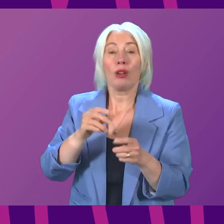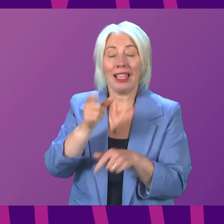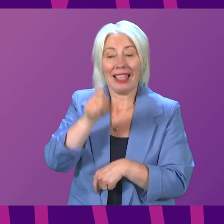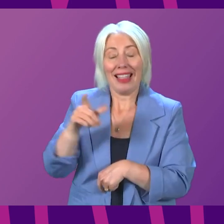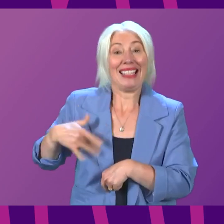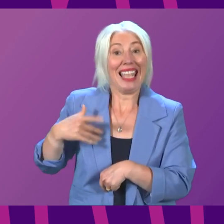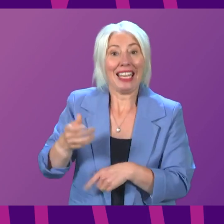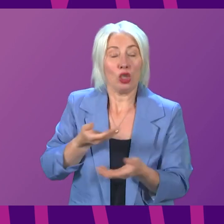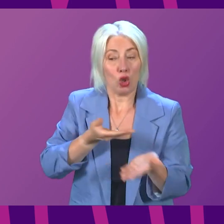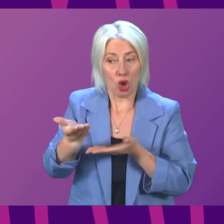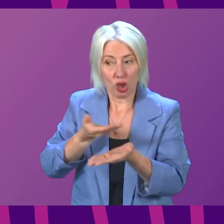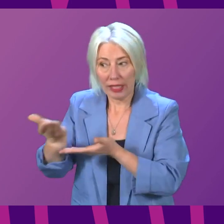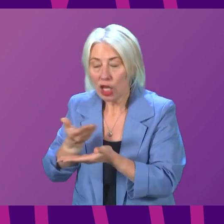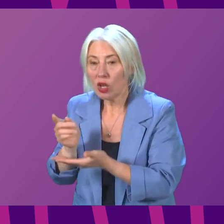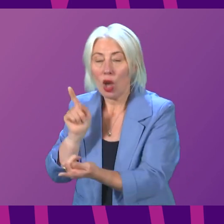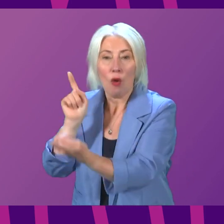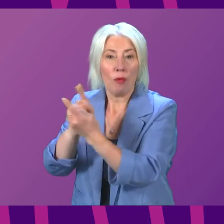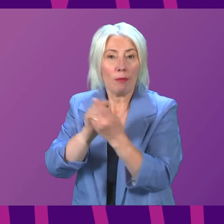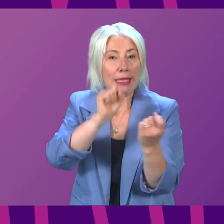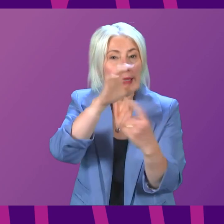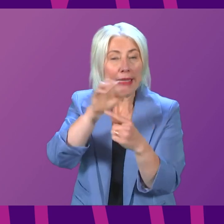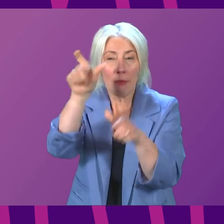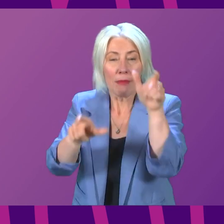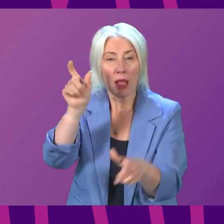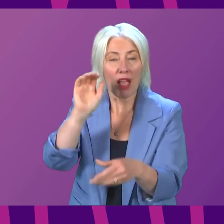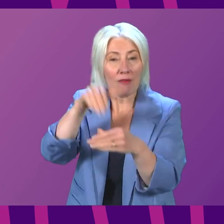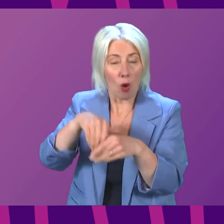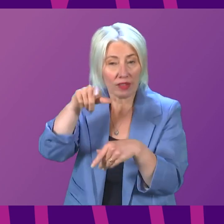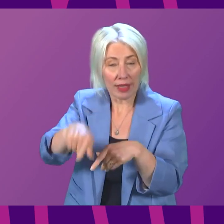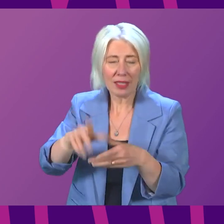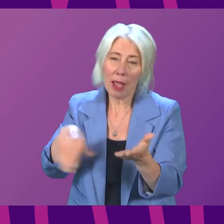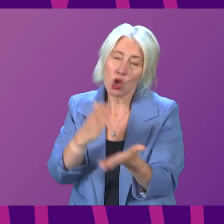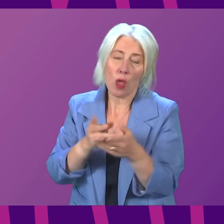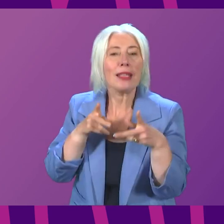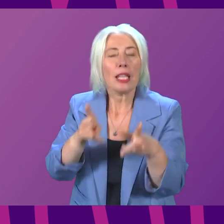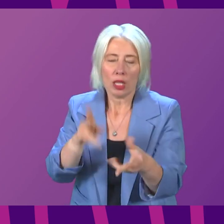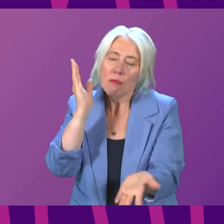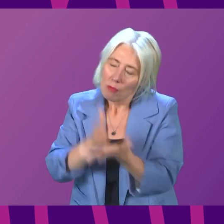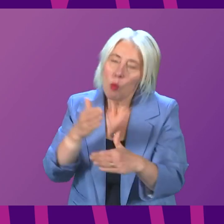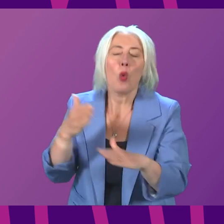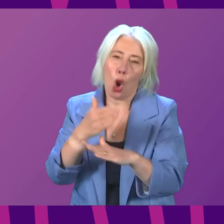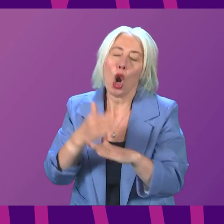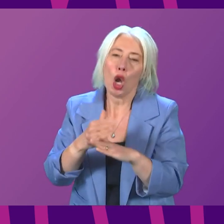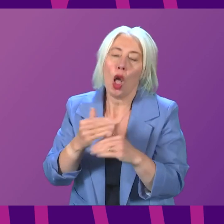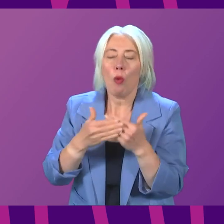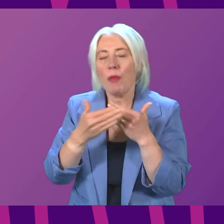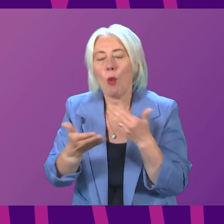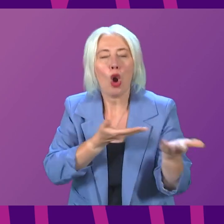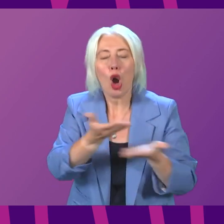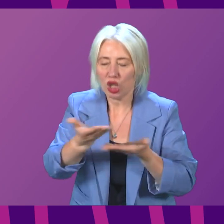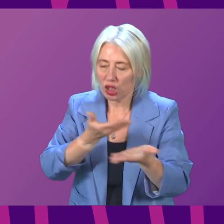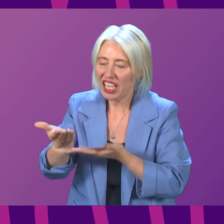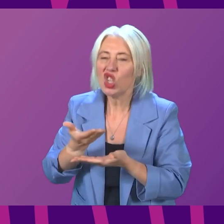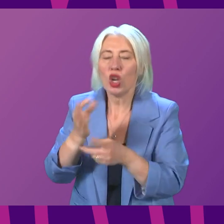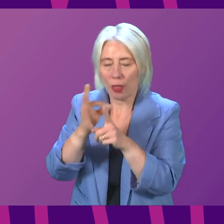We also meeting with key stakeholders, which is an essential step in delivering a system that actually works. And we will be undertaking further consultation on the detail.